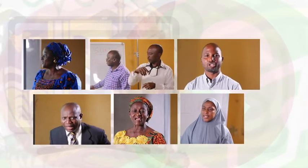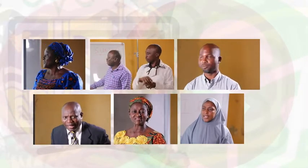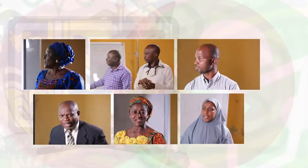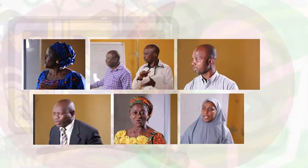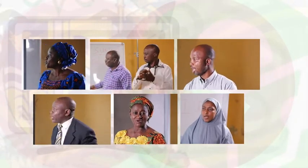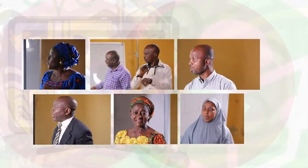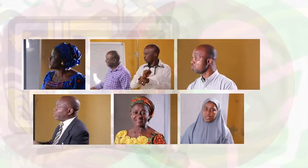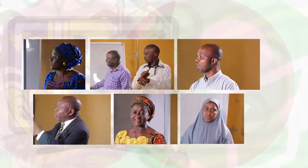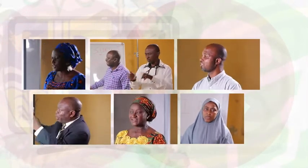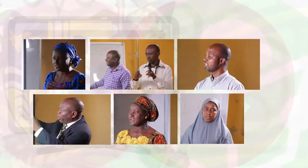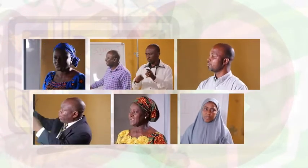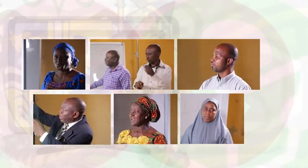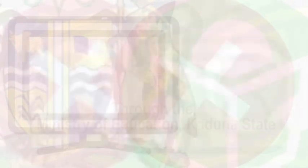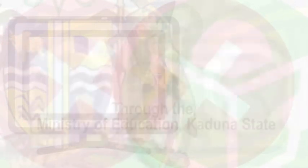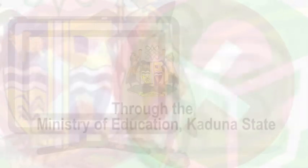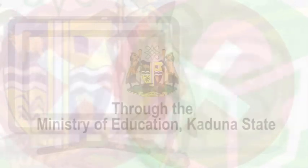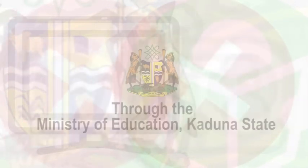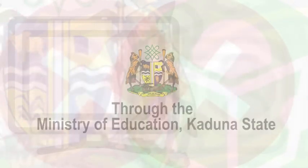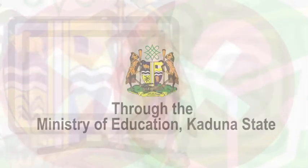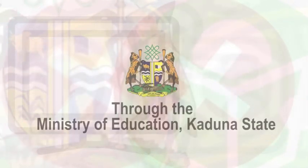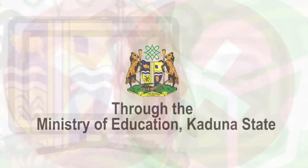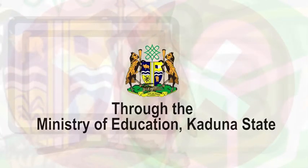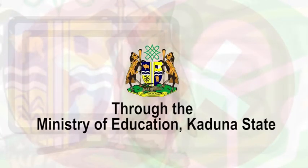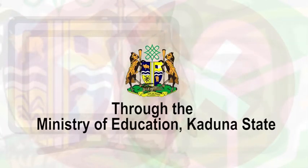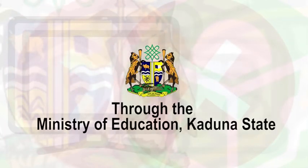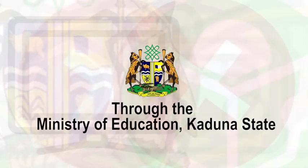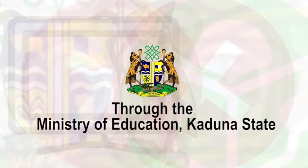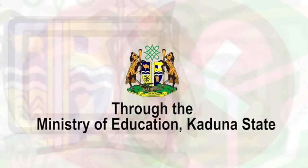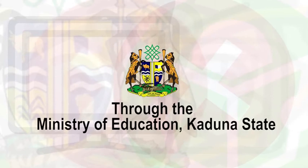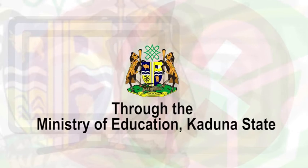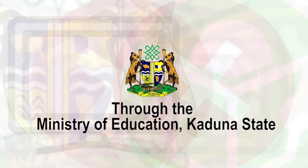means work is being done and we can see that it is in opposition direction.